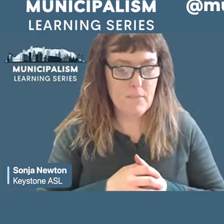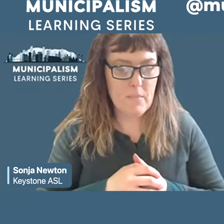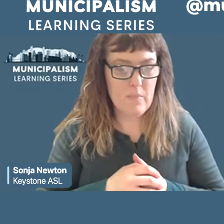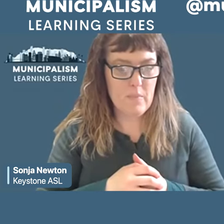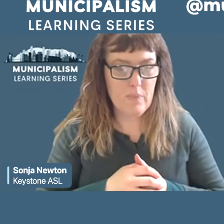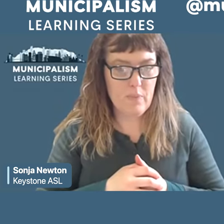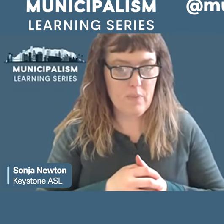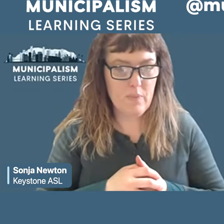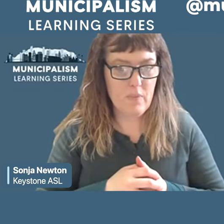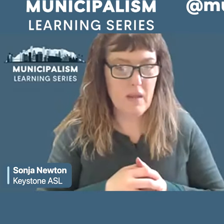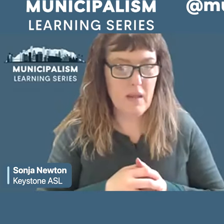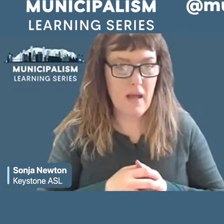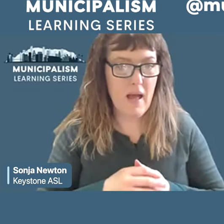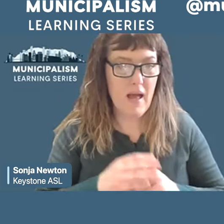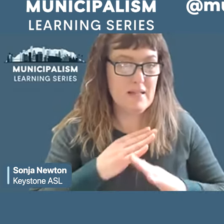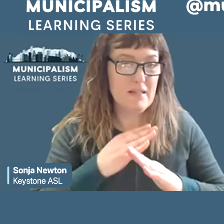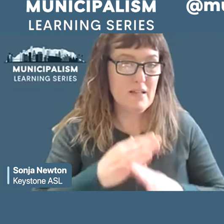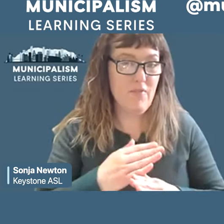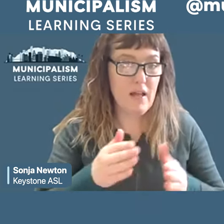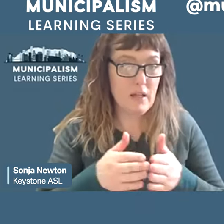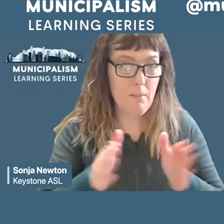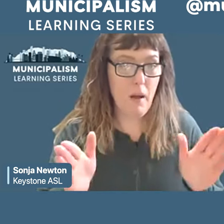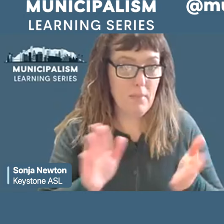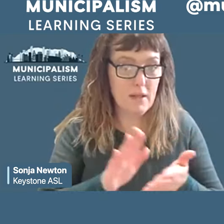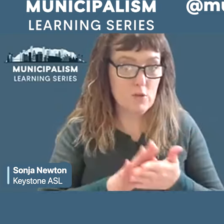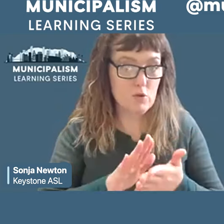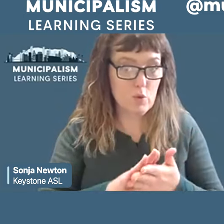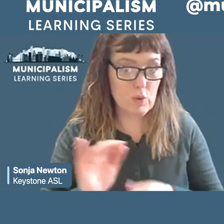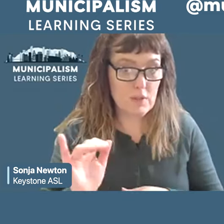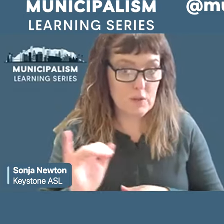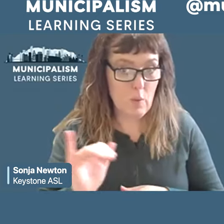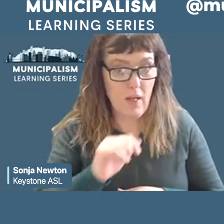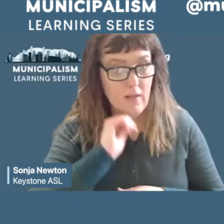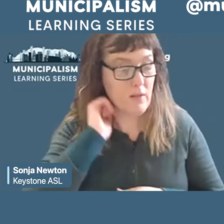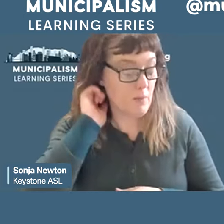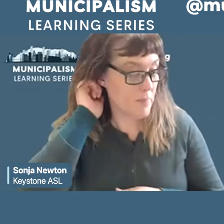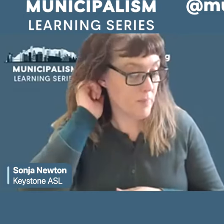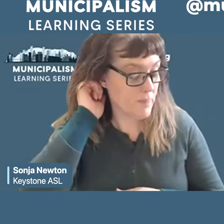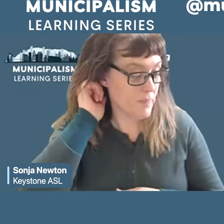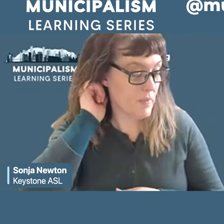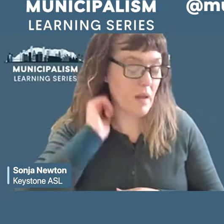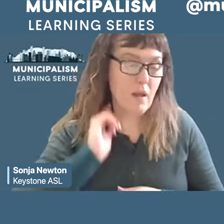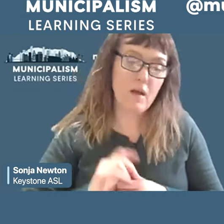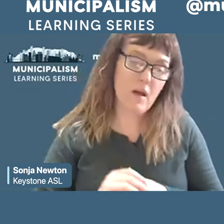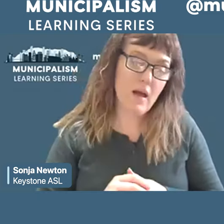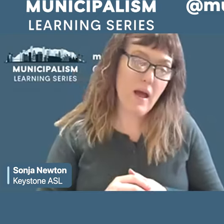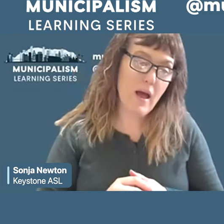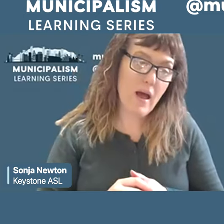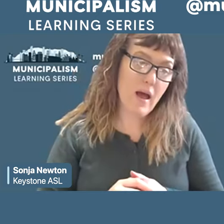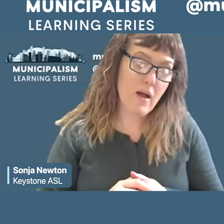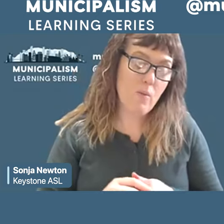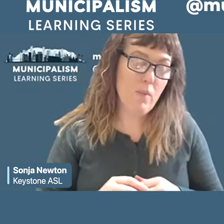defend public schools and their teachers who are under siege these days. We must fight for municipal taxes that are progressive,